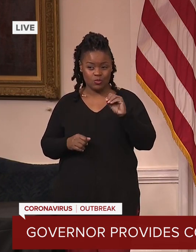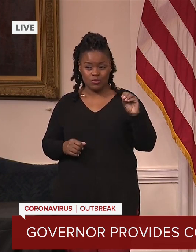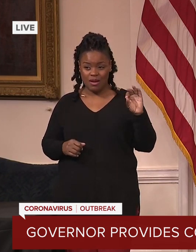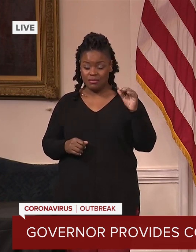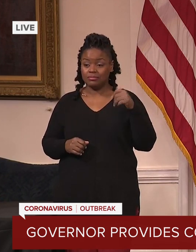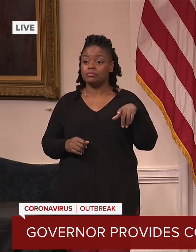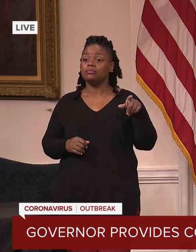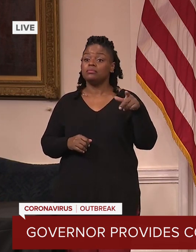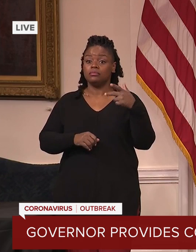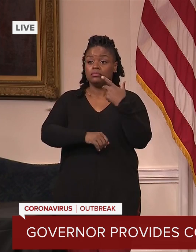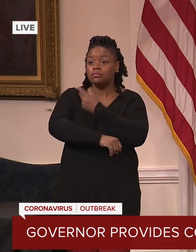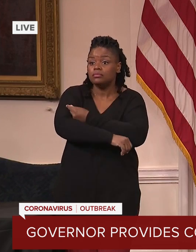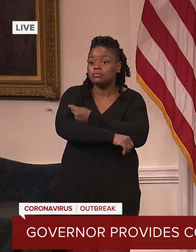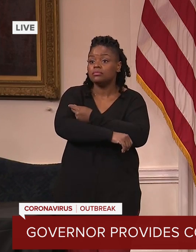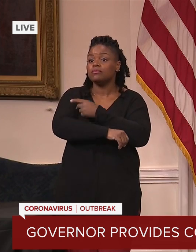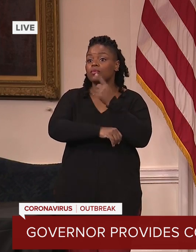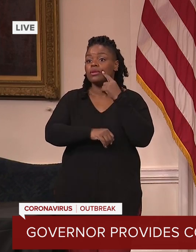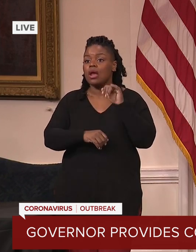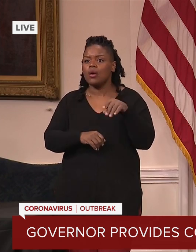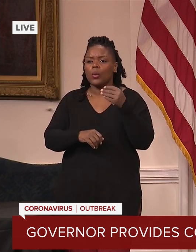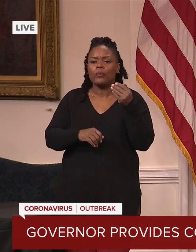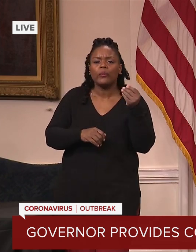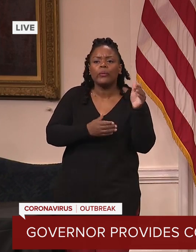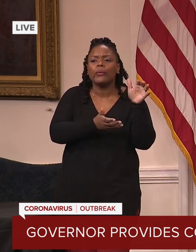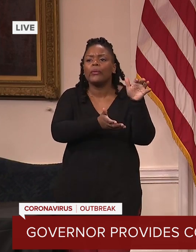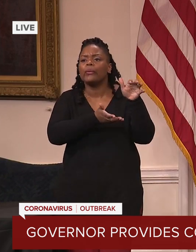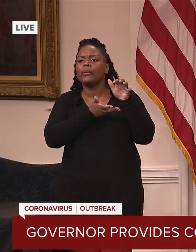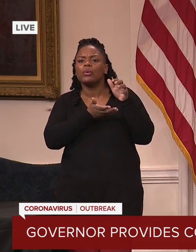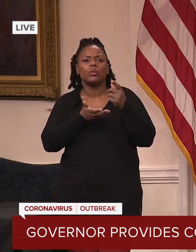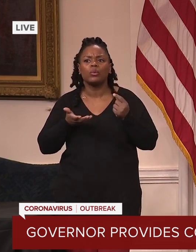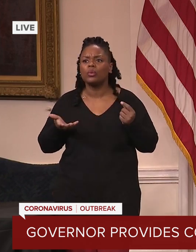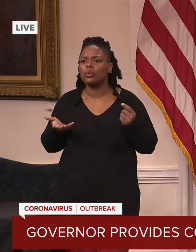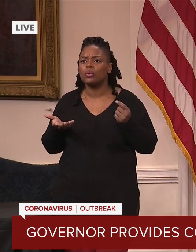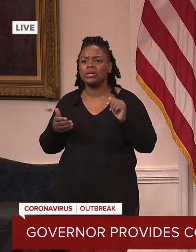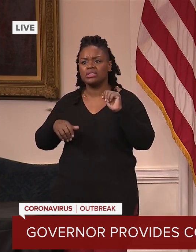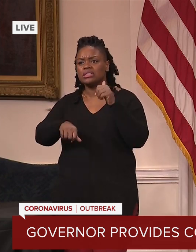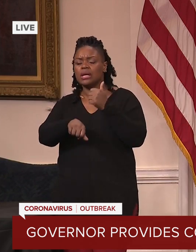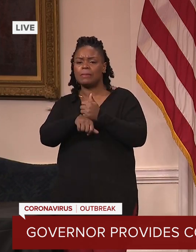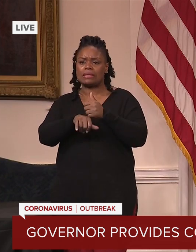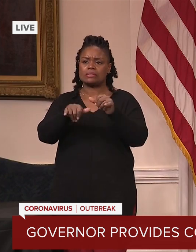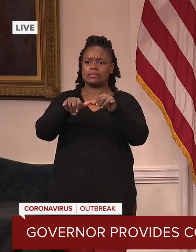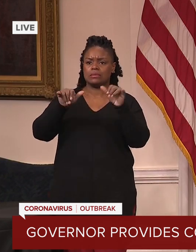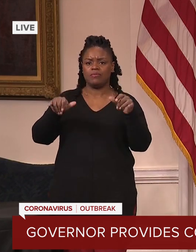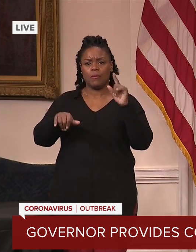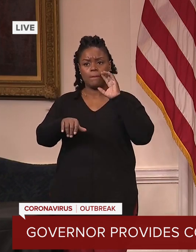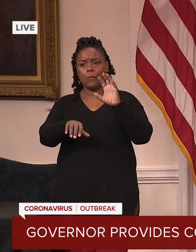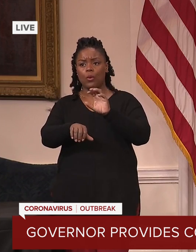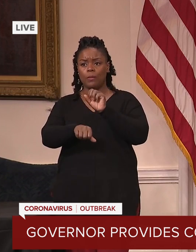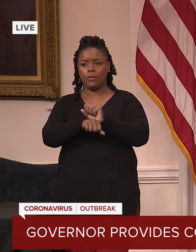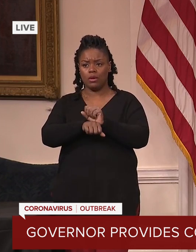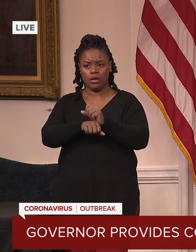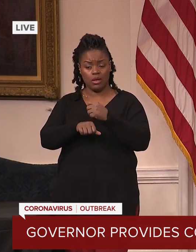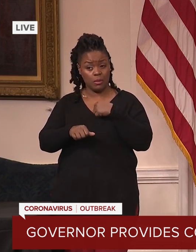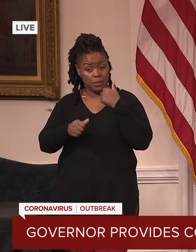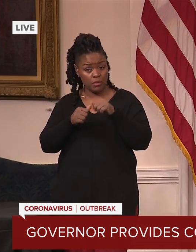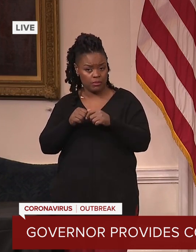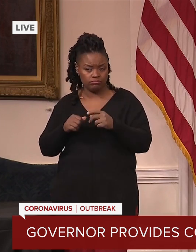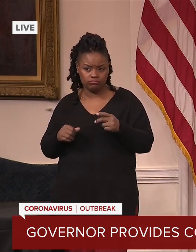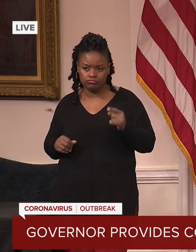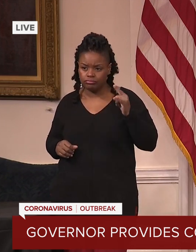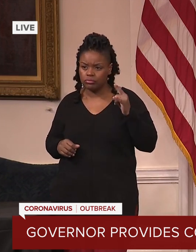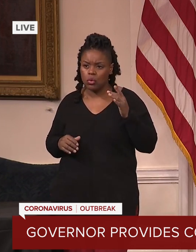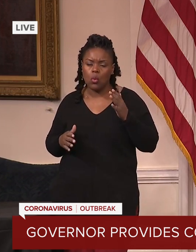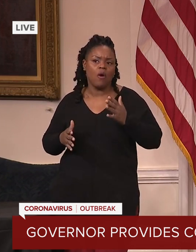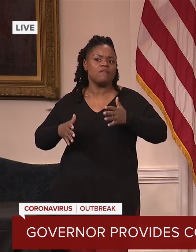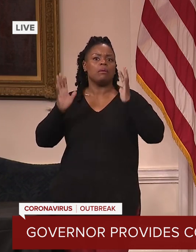hundreds, so very, very few. So we created an appointment system, which got quickly overwhelmed with hundreds, if not thousands,